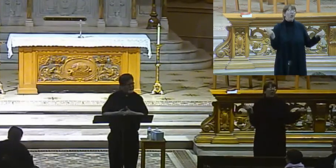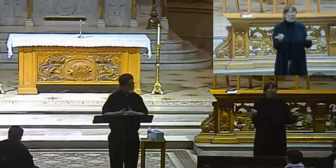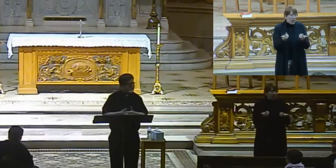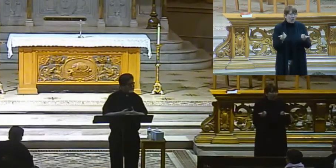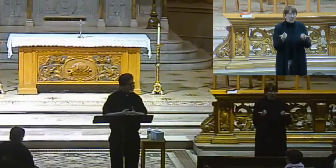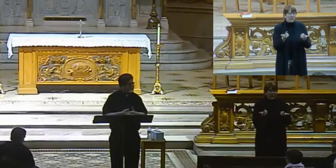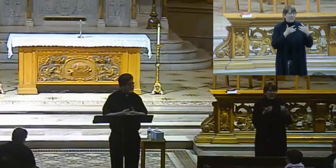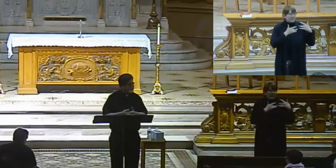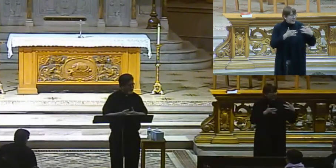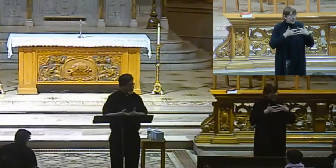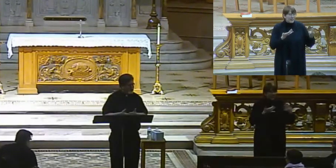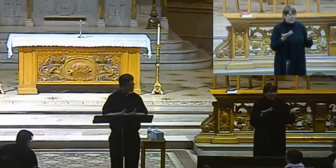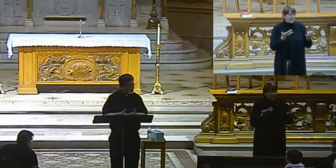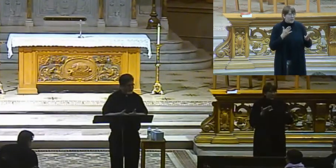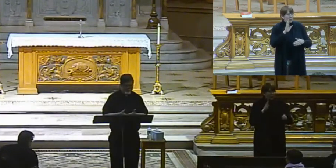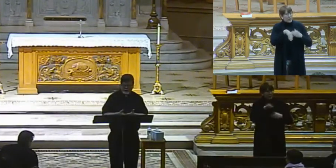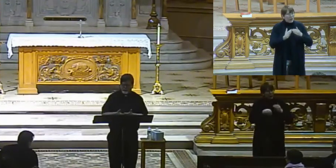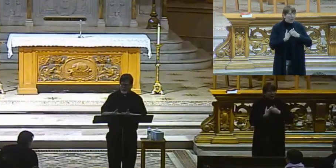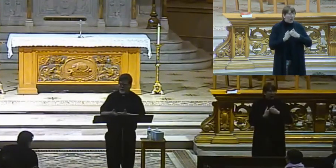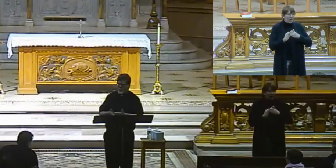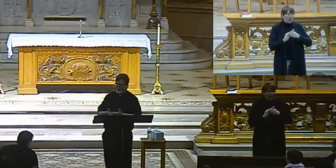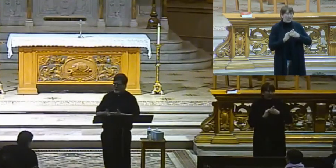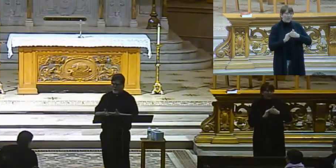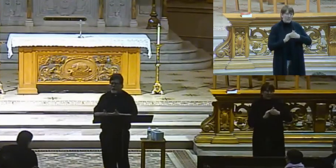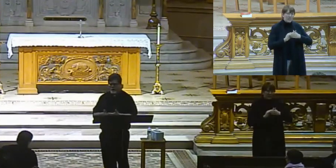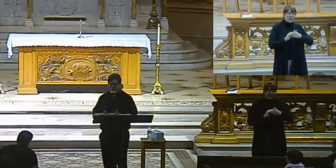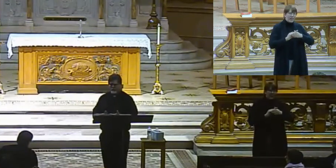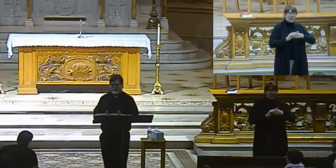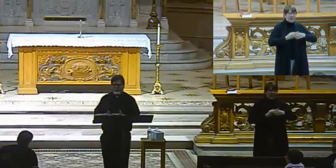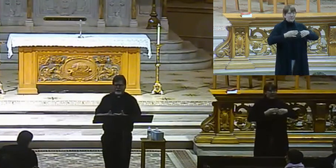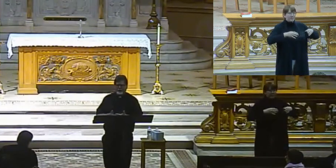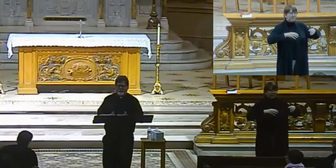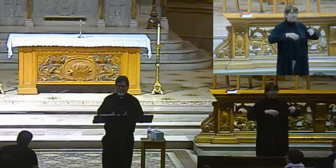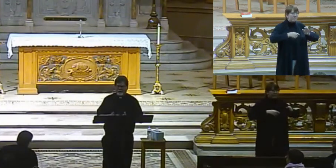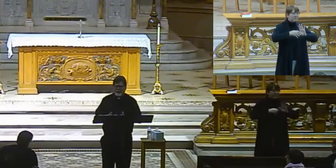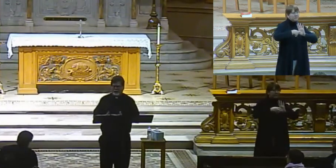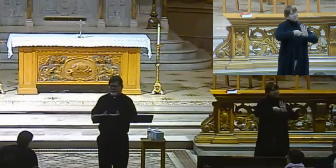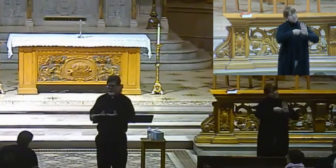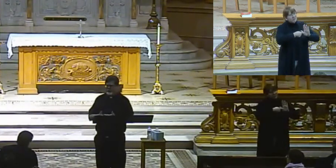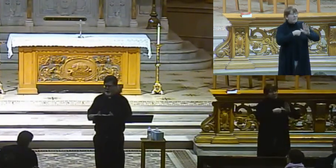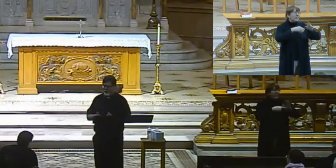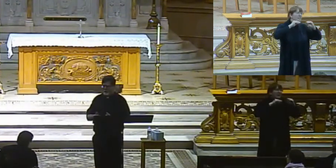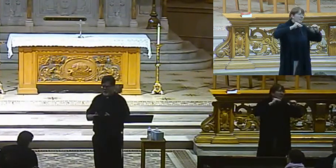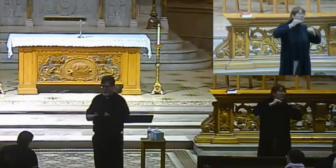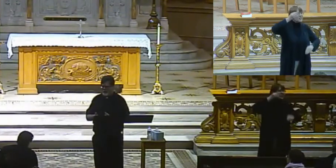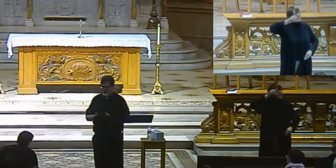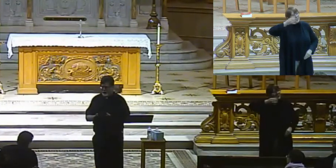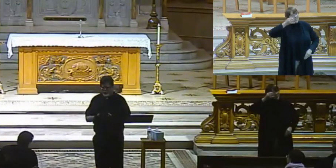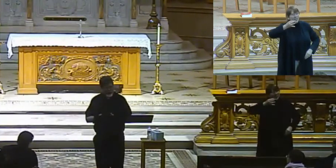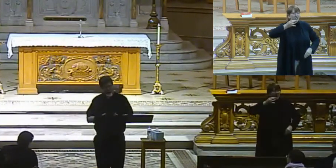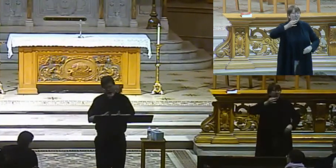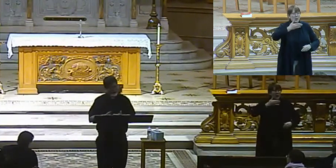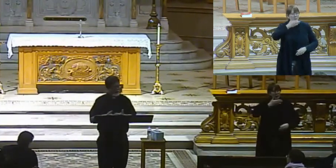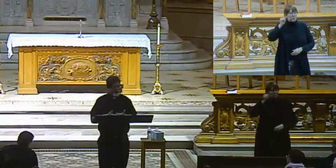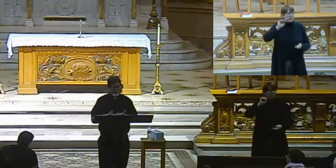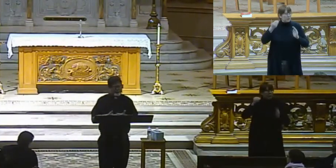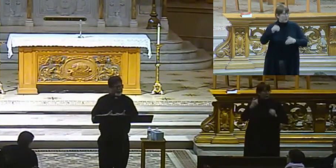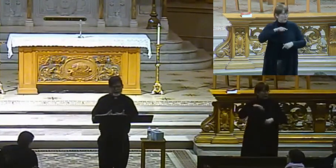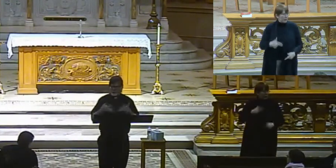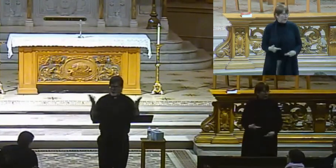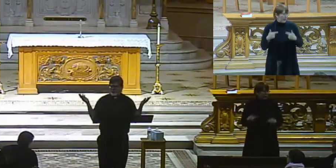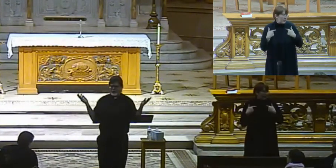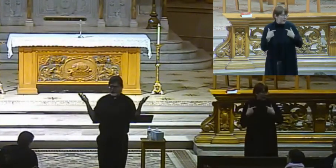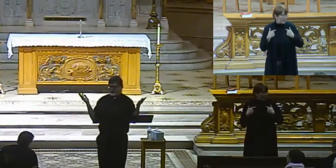all talk the talk better than we walk the walk, all right? So if that's your idea of a hypocrite, all right, yeah,